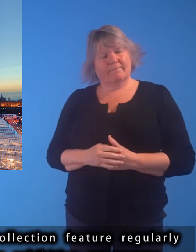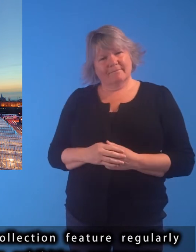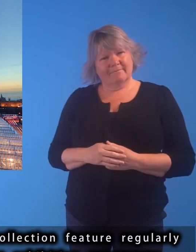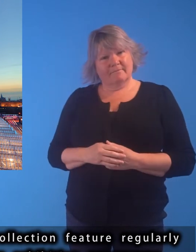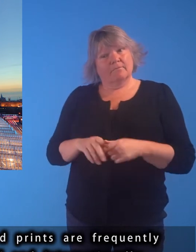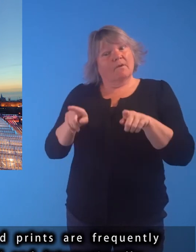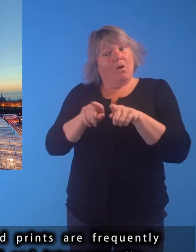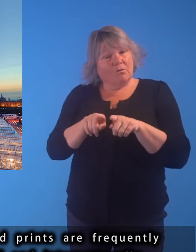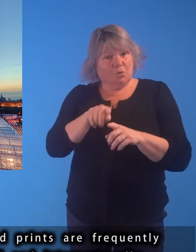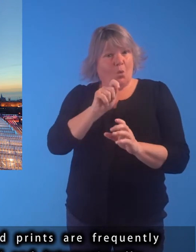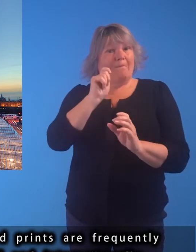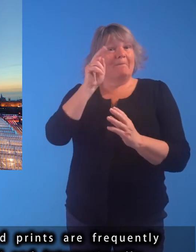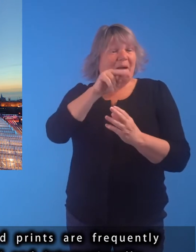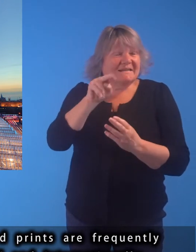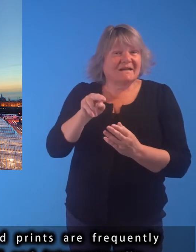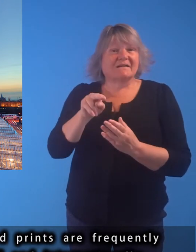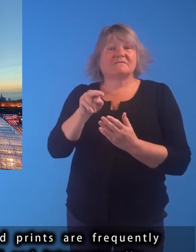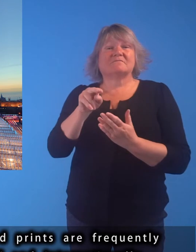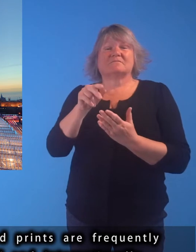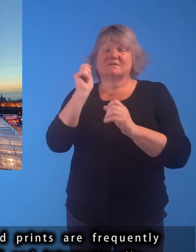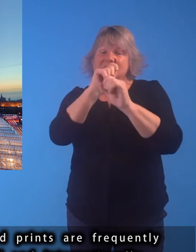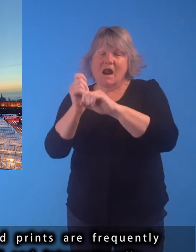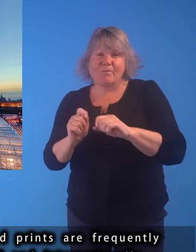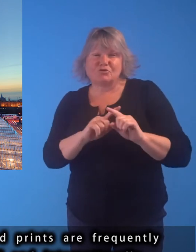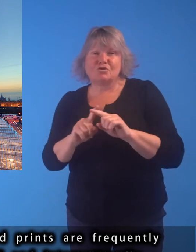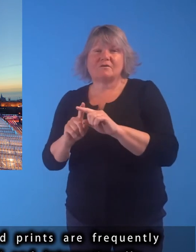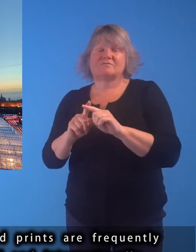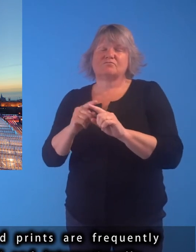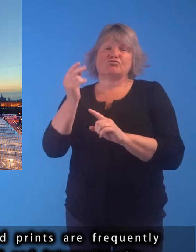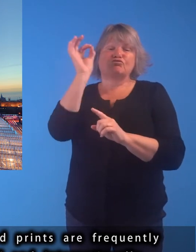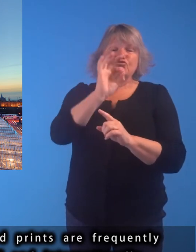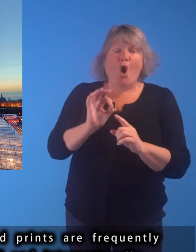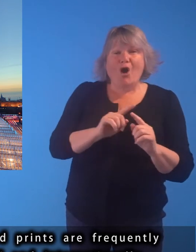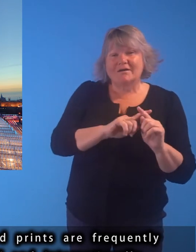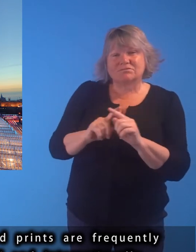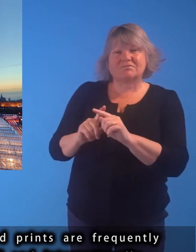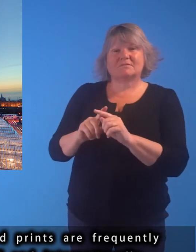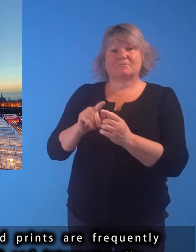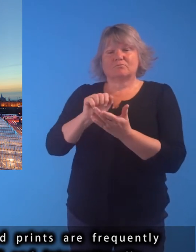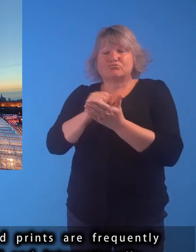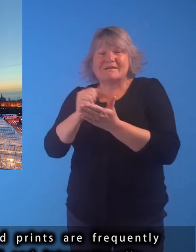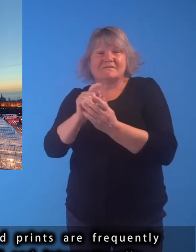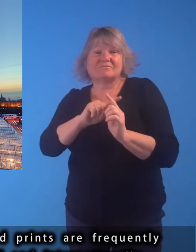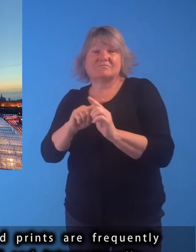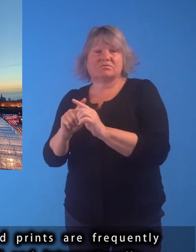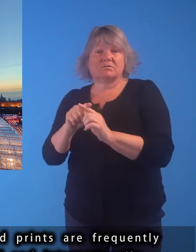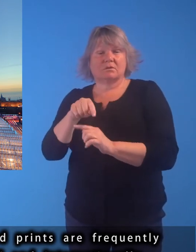and paintings, sculptures, drawings and prints are frequently